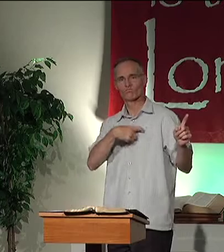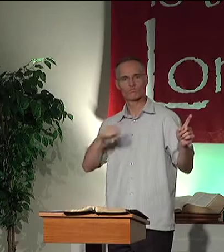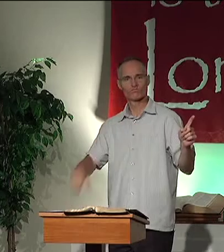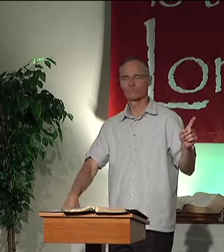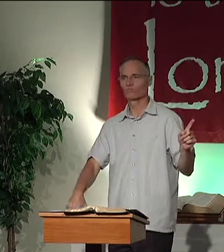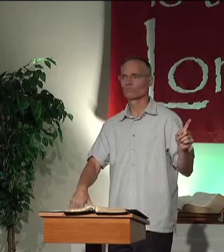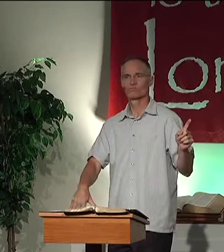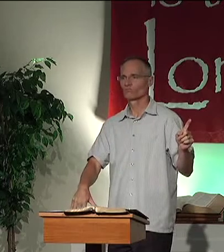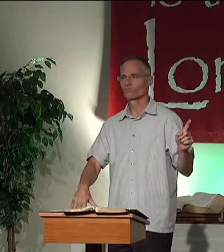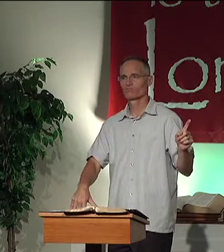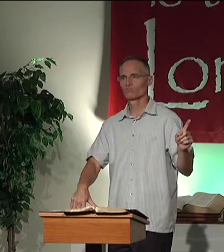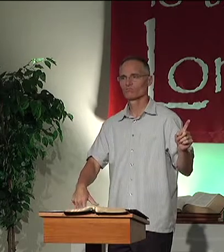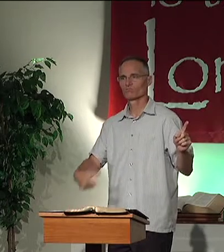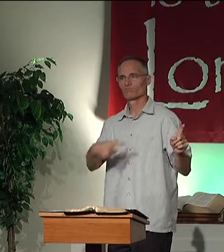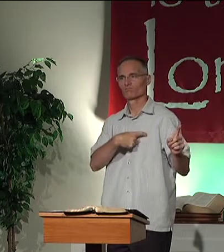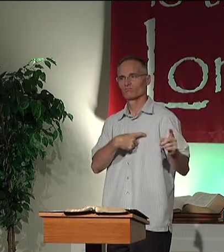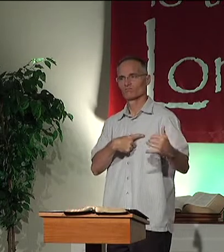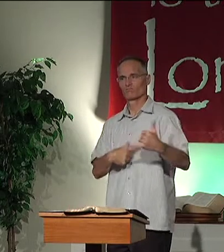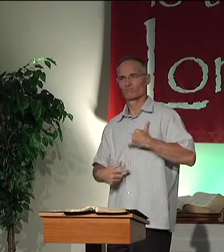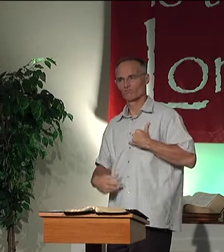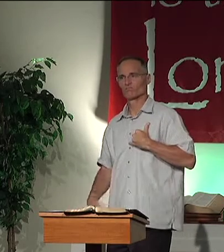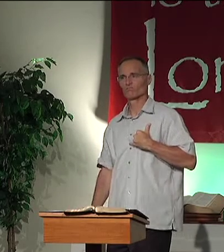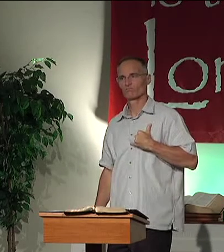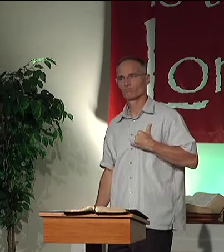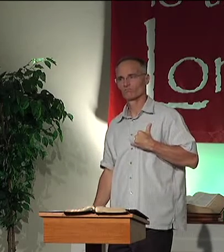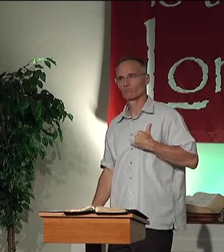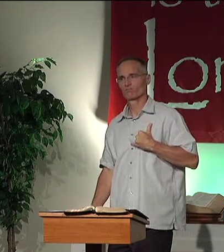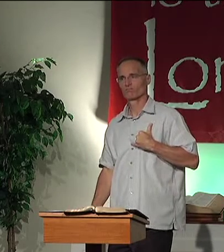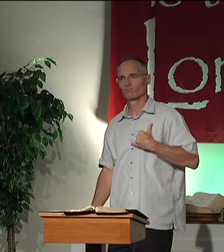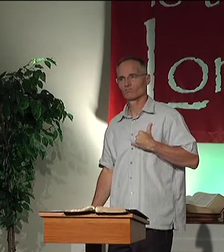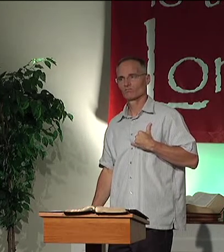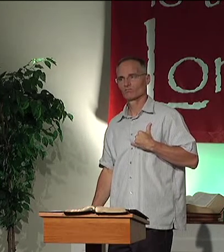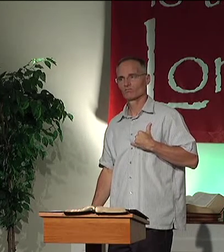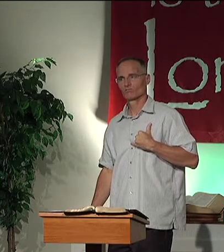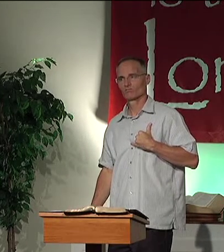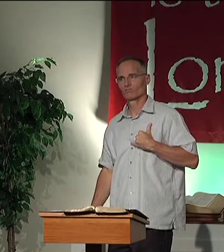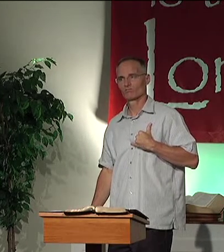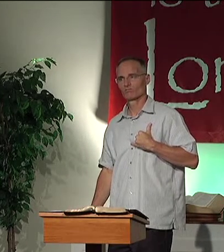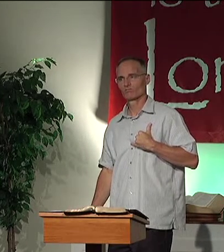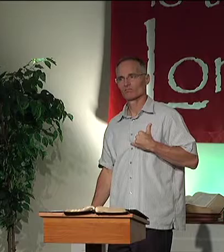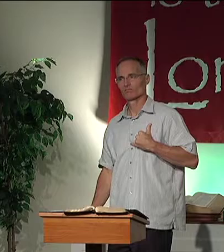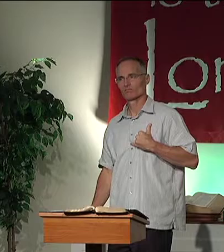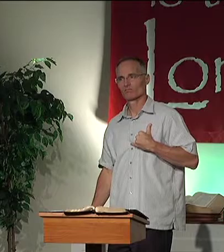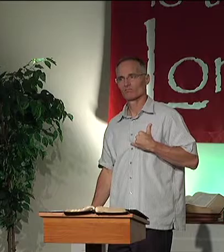can just put on and take off. You put it on, and it stays on.